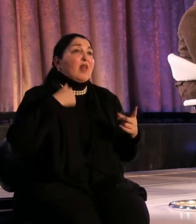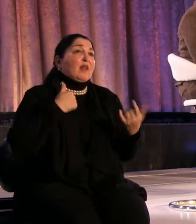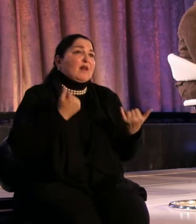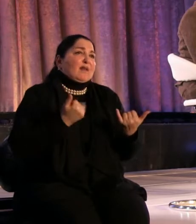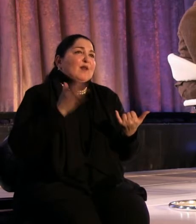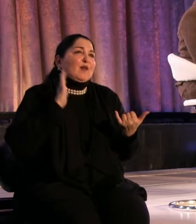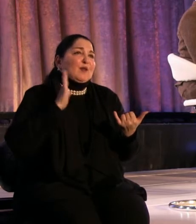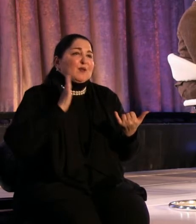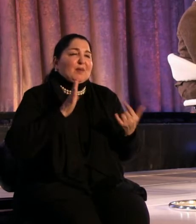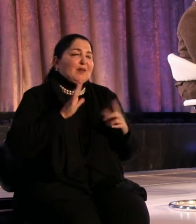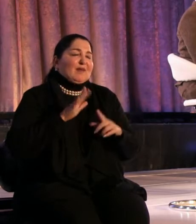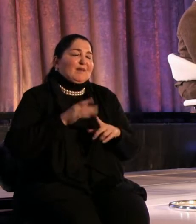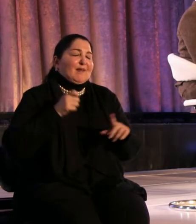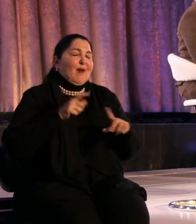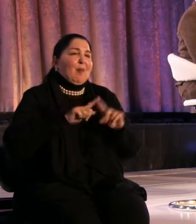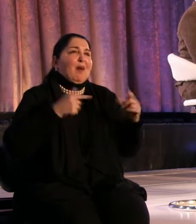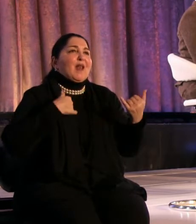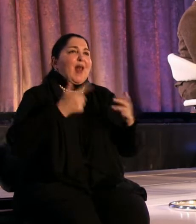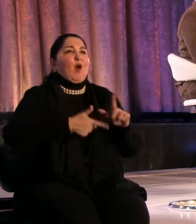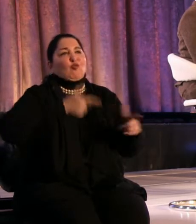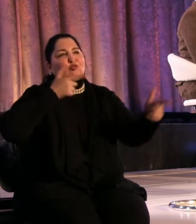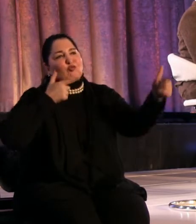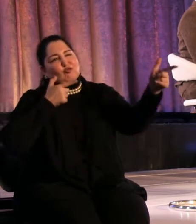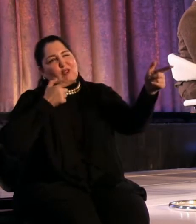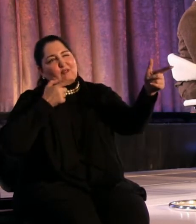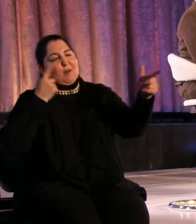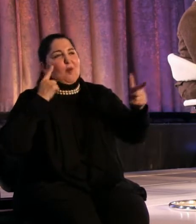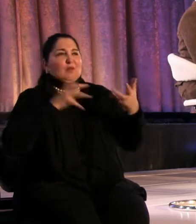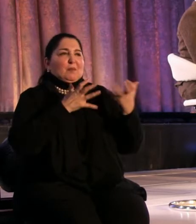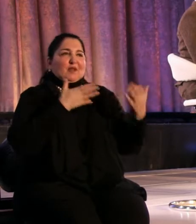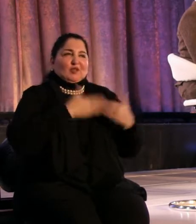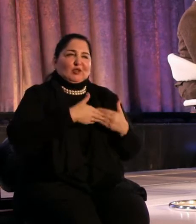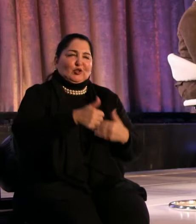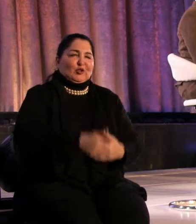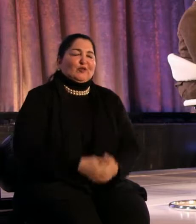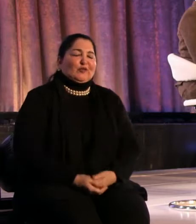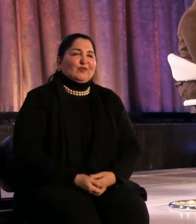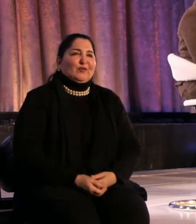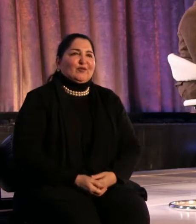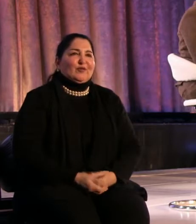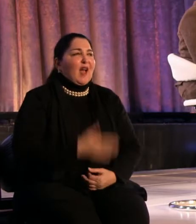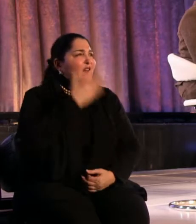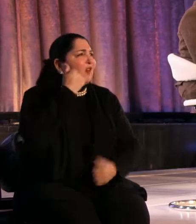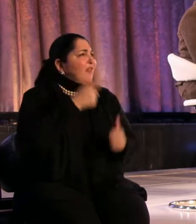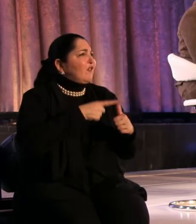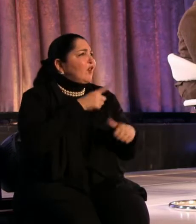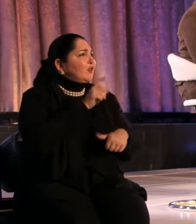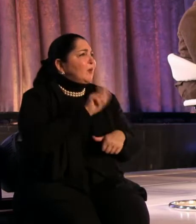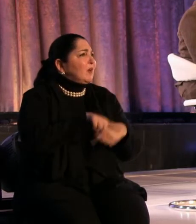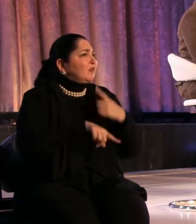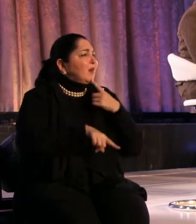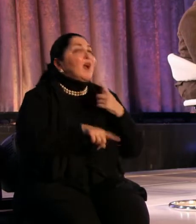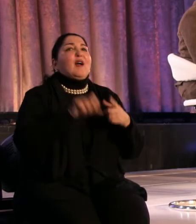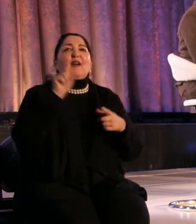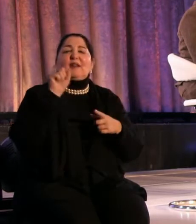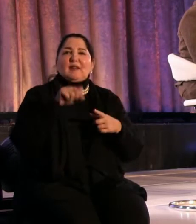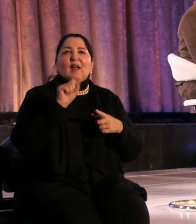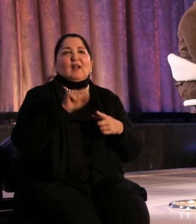And sorry, I forgot the very first question. What kind of weapons? Oh, yeah. rifle.